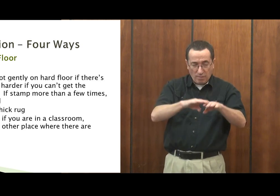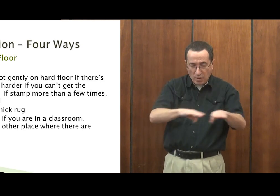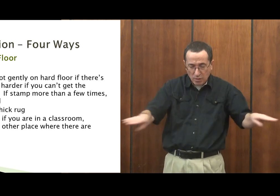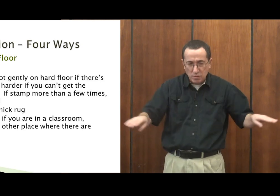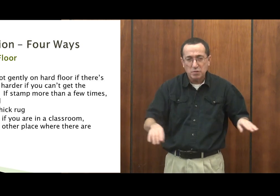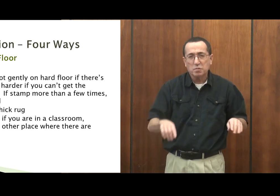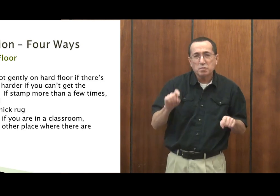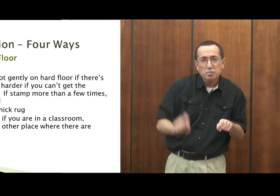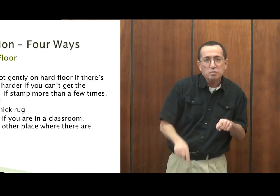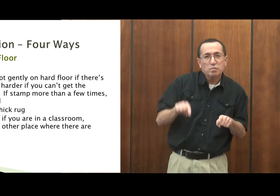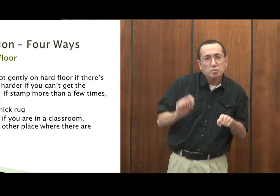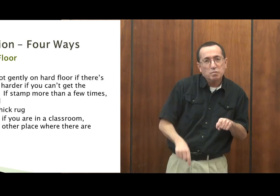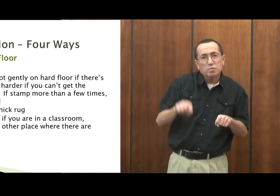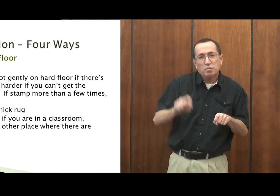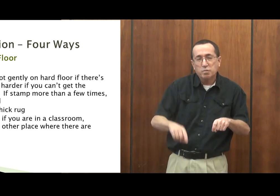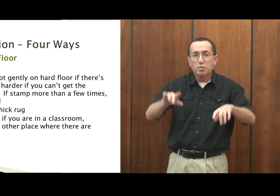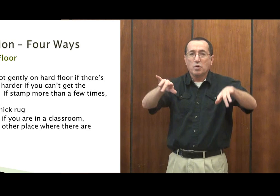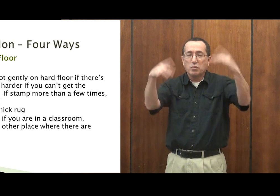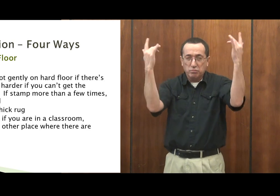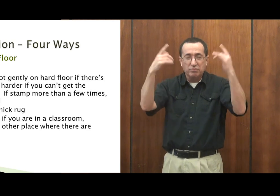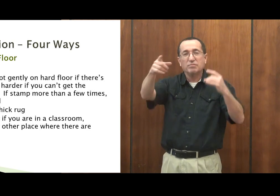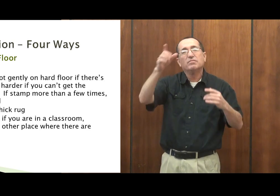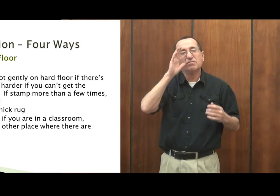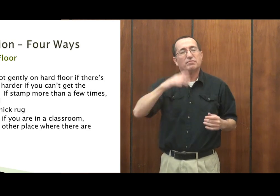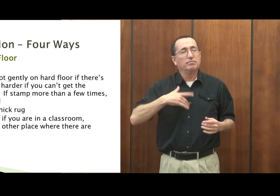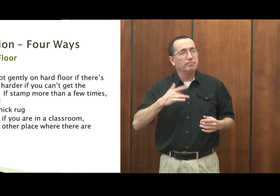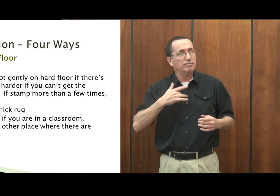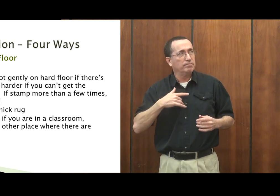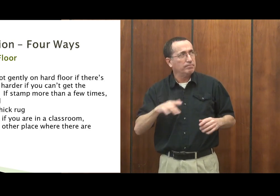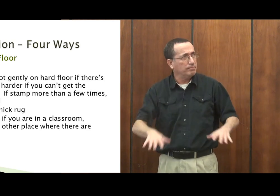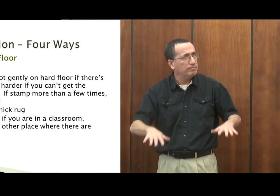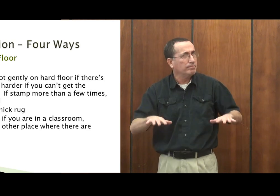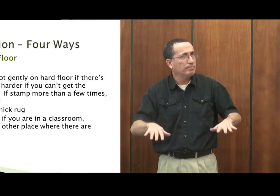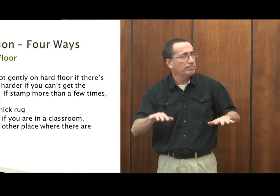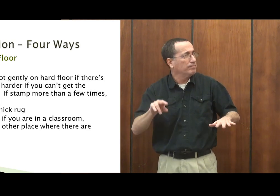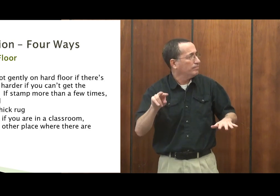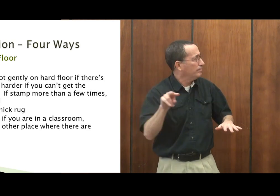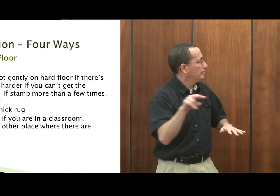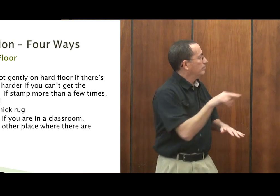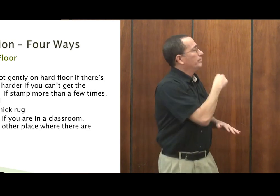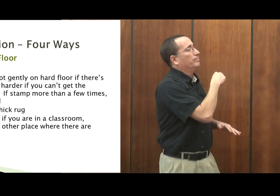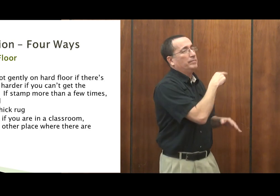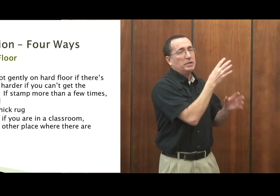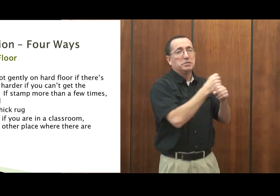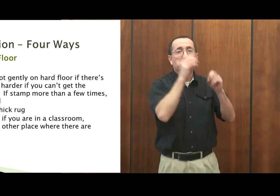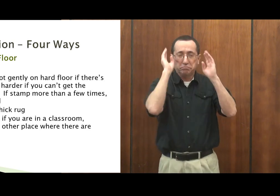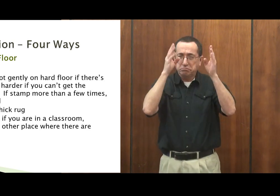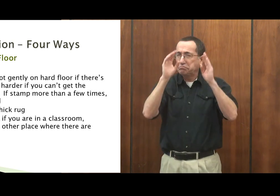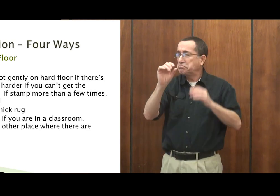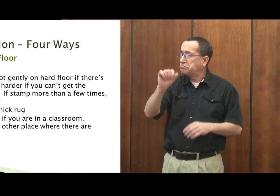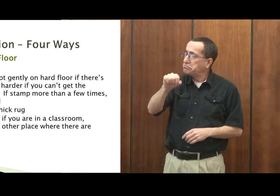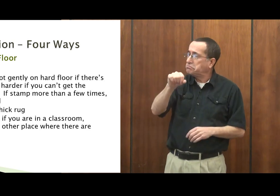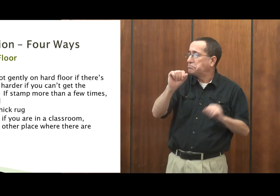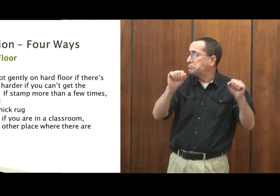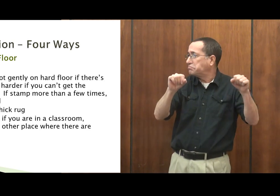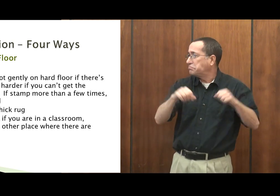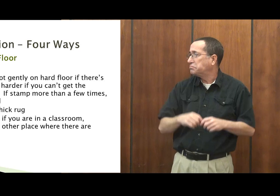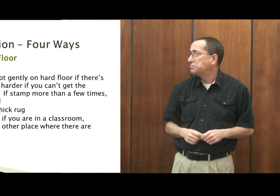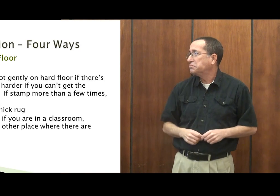If it's a hard wooden floor, you can step on it lightly and those vibrations go right through the floor. A deaf person, you can get deaf person's